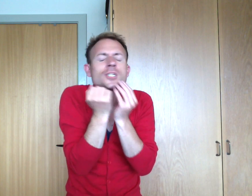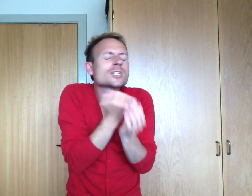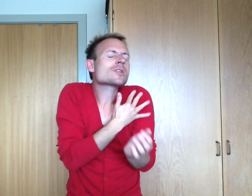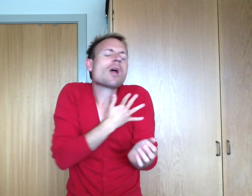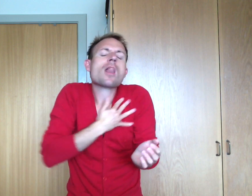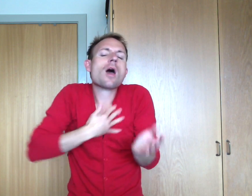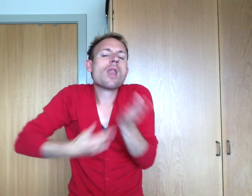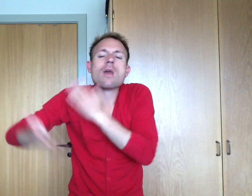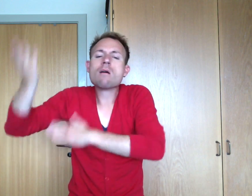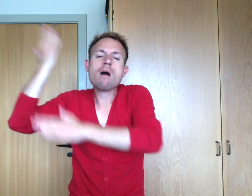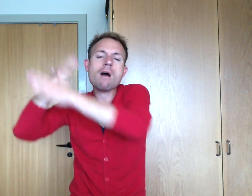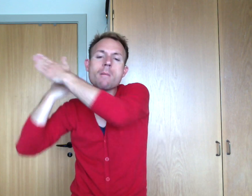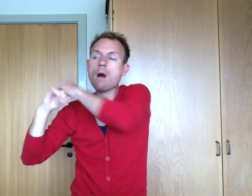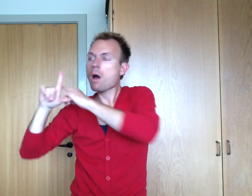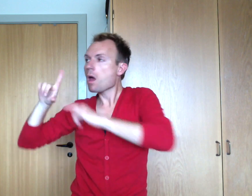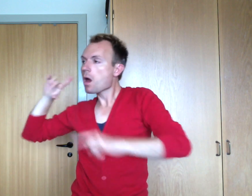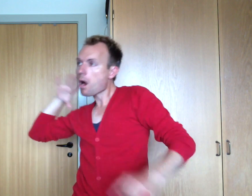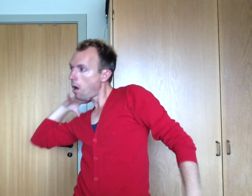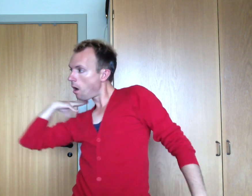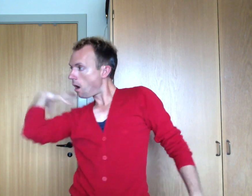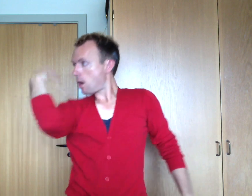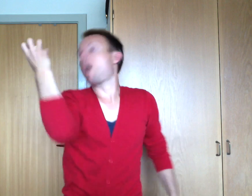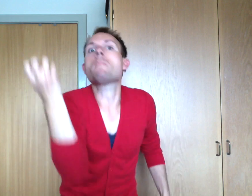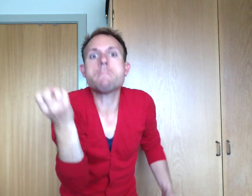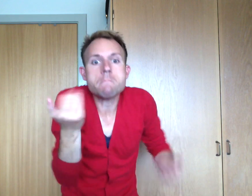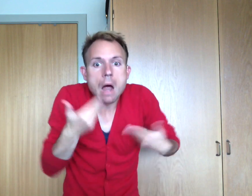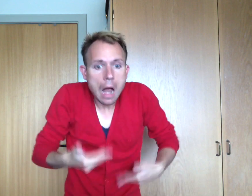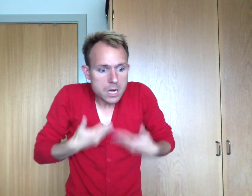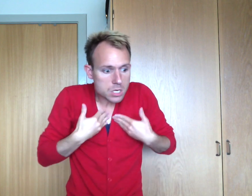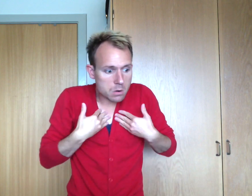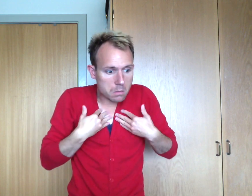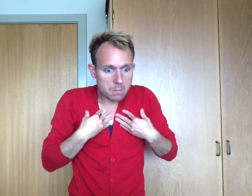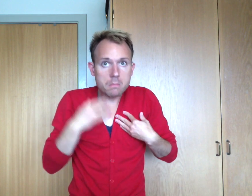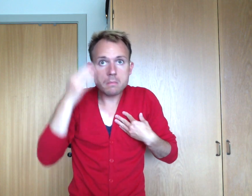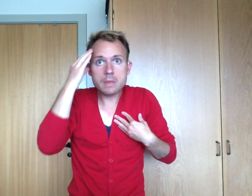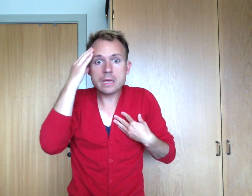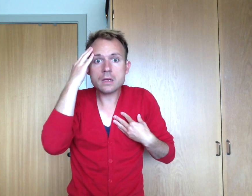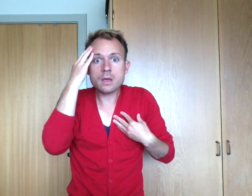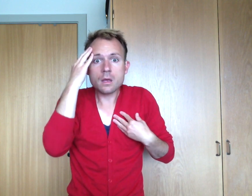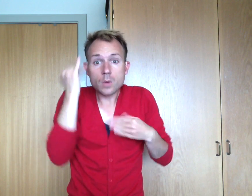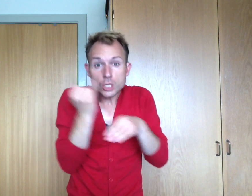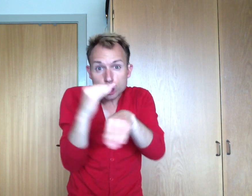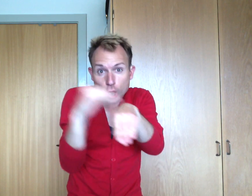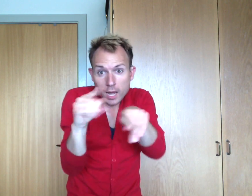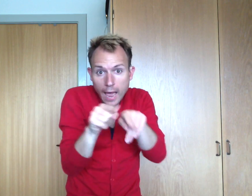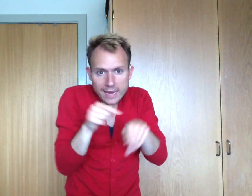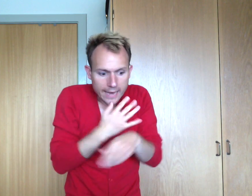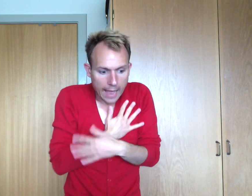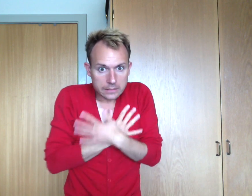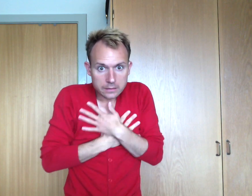so long ago Oh, but it's all coming back to me If you touch me like this